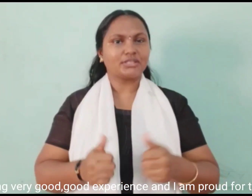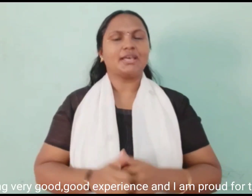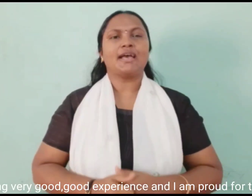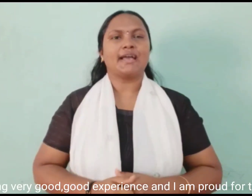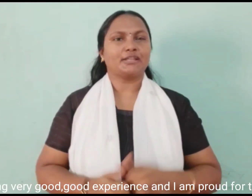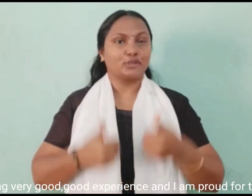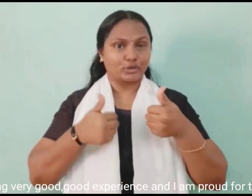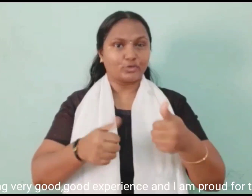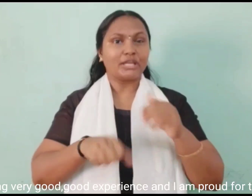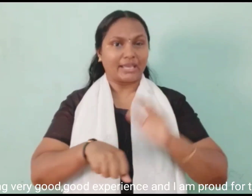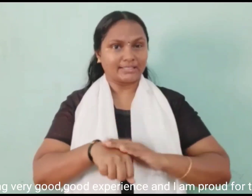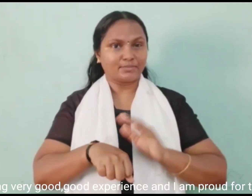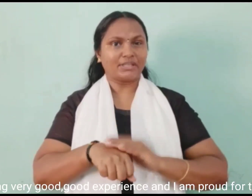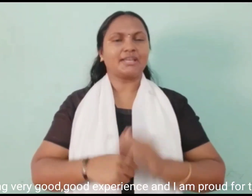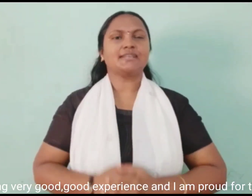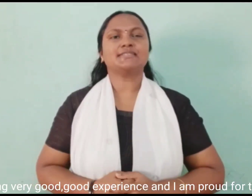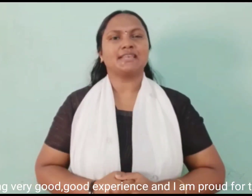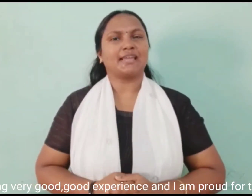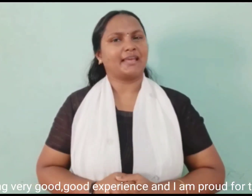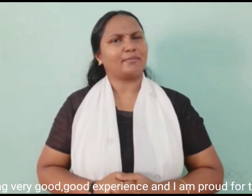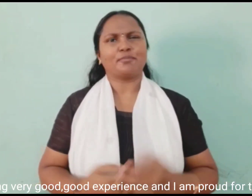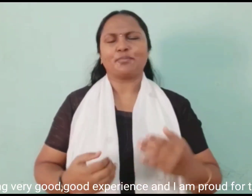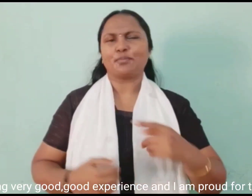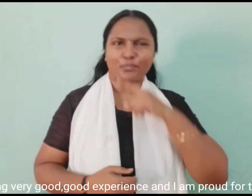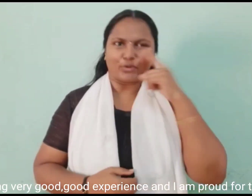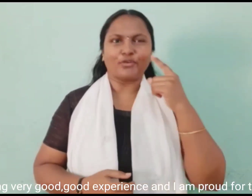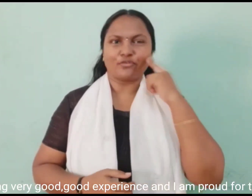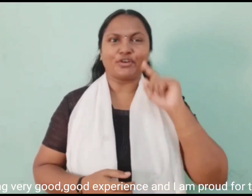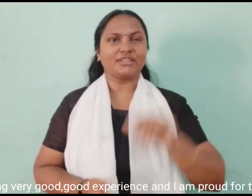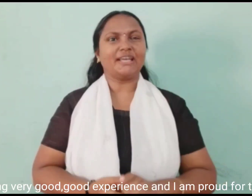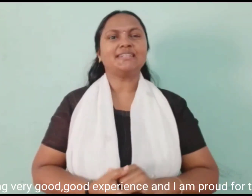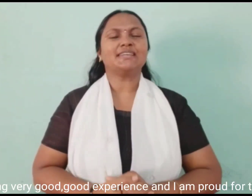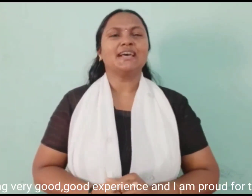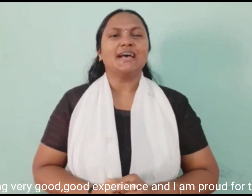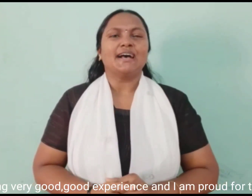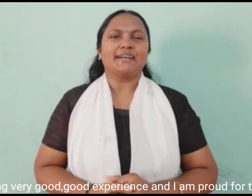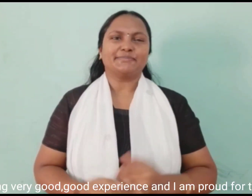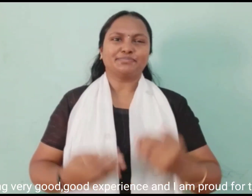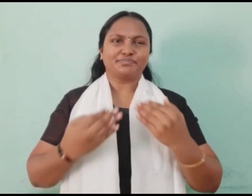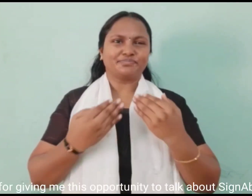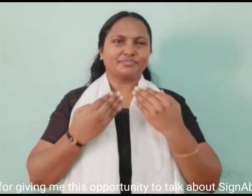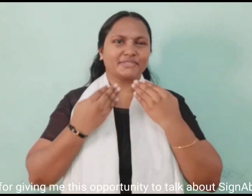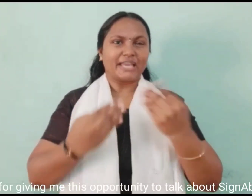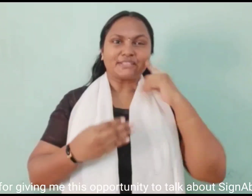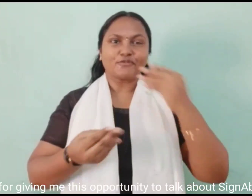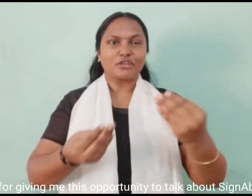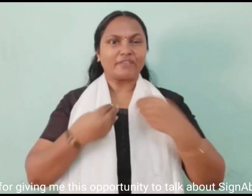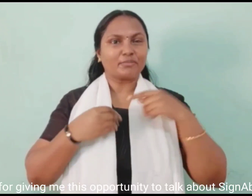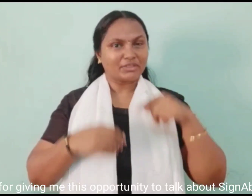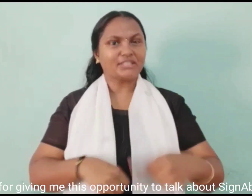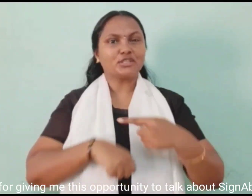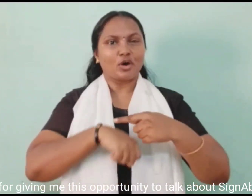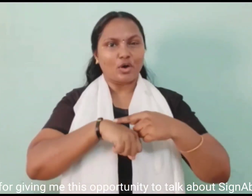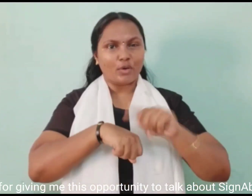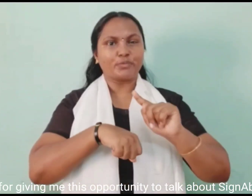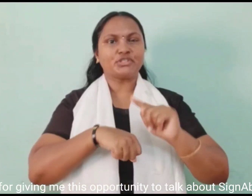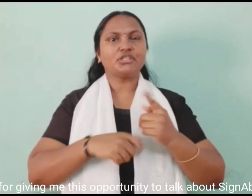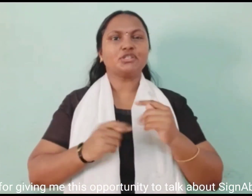and a good experience and I'm proud for that thanks for giving me this opportunity